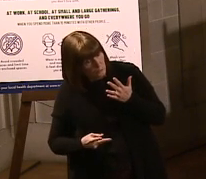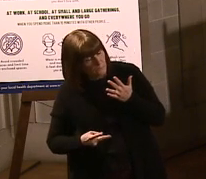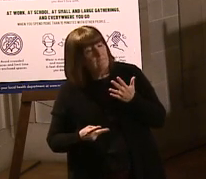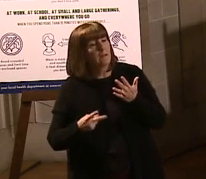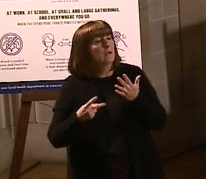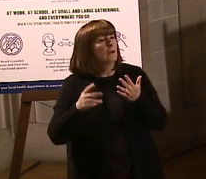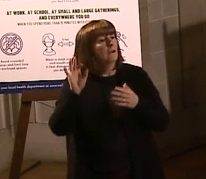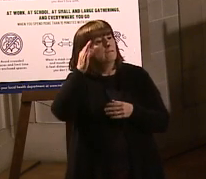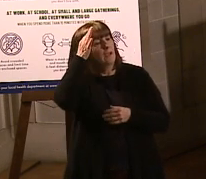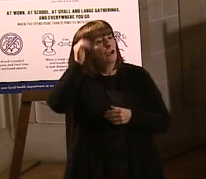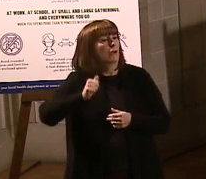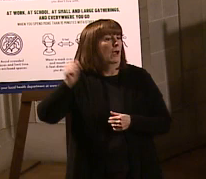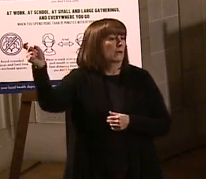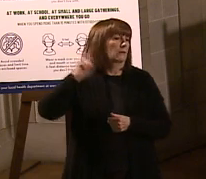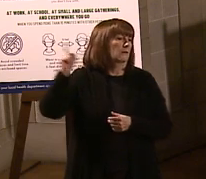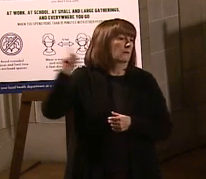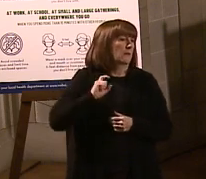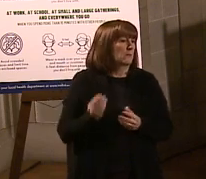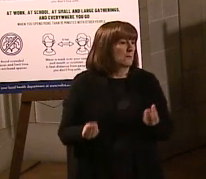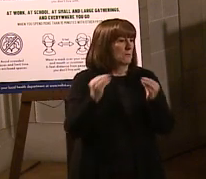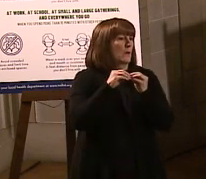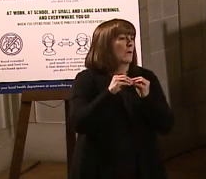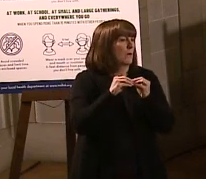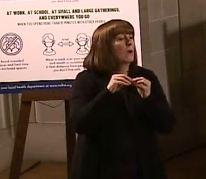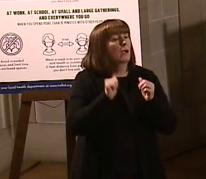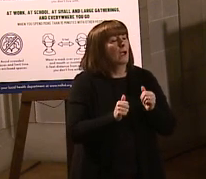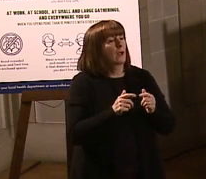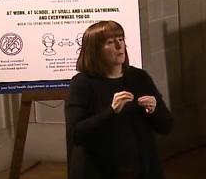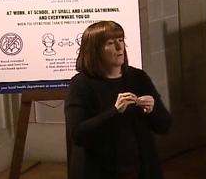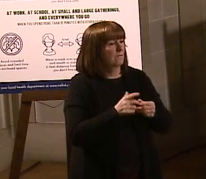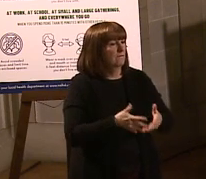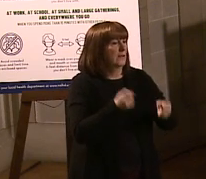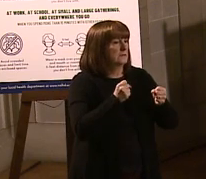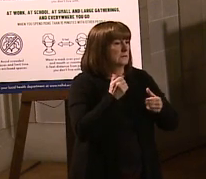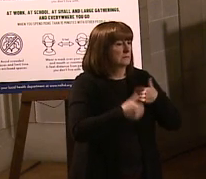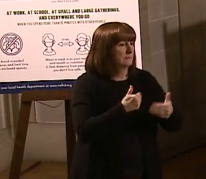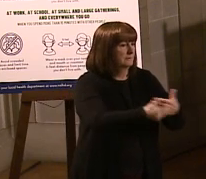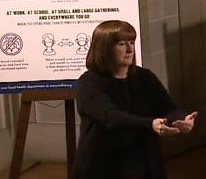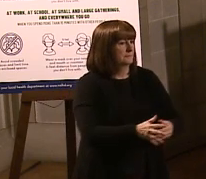government that allocates that to us, that will allow us to be able to speed this process up.